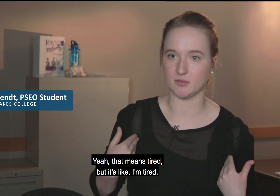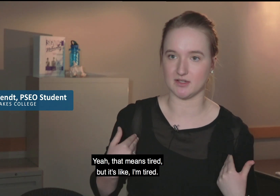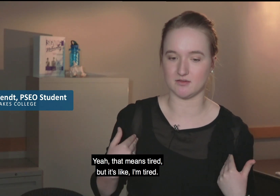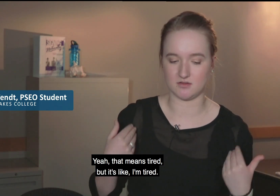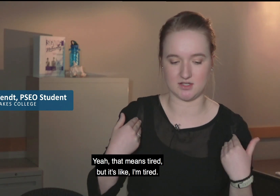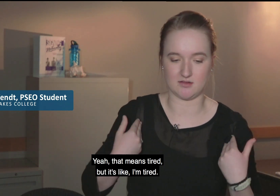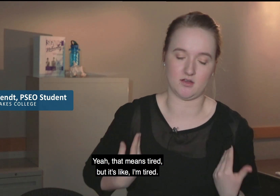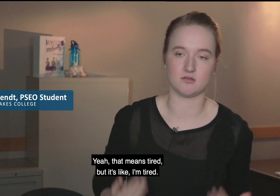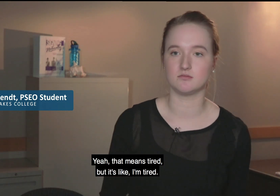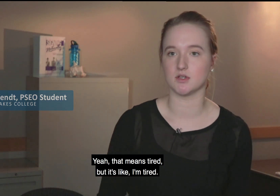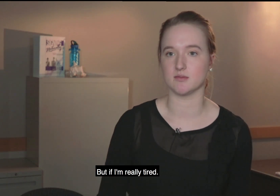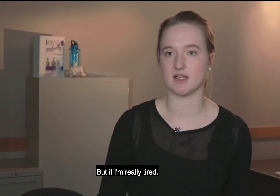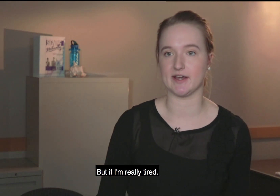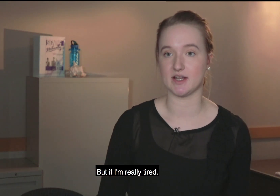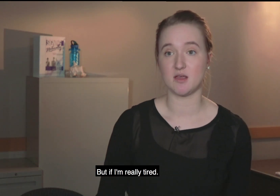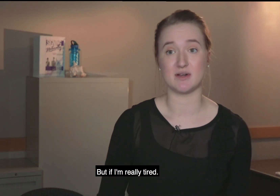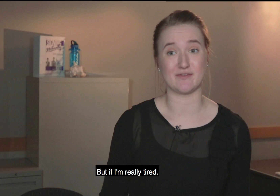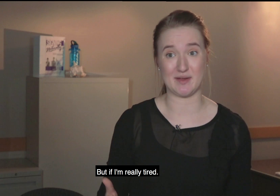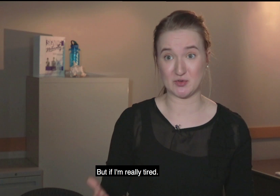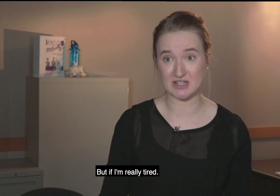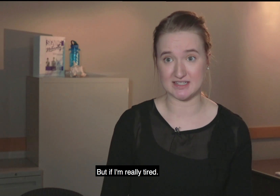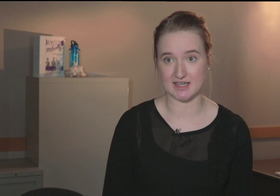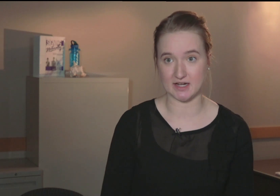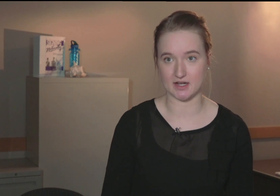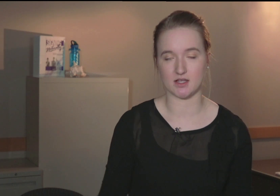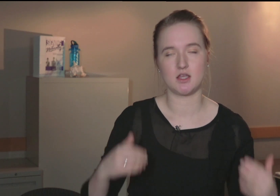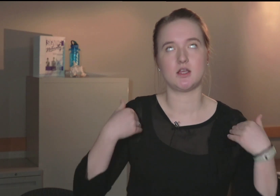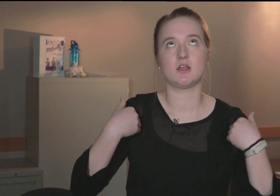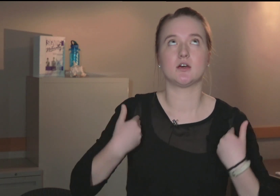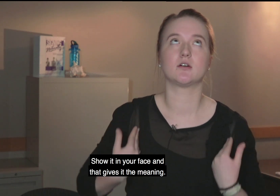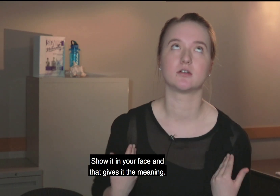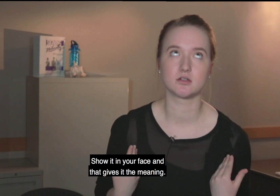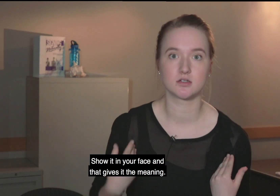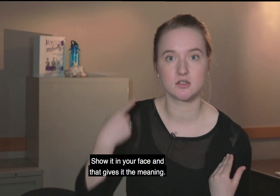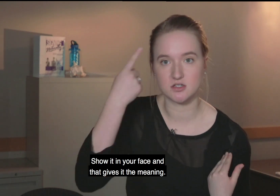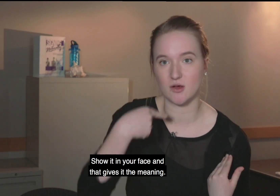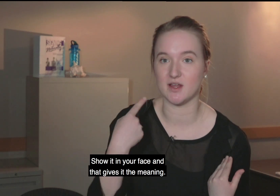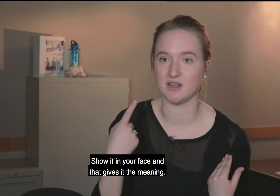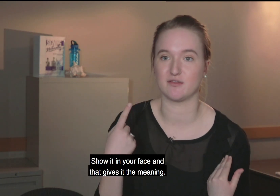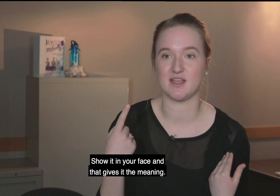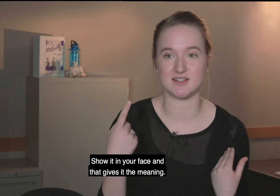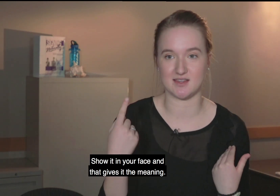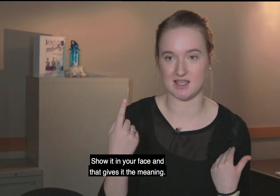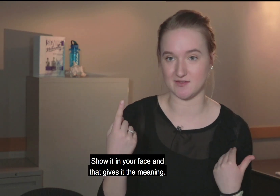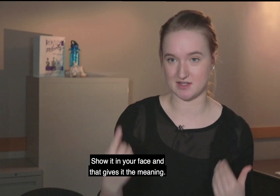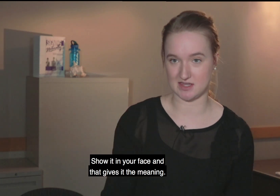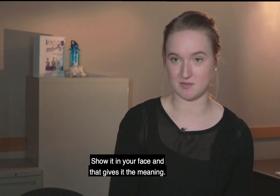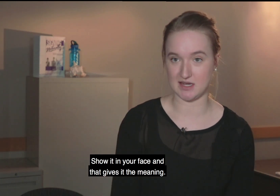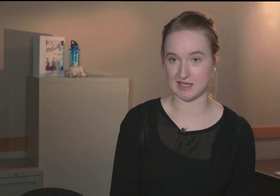but it's like I'm tired. But if I'm really tired, show it in your face and that gives it the meaning.